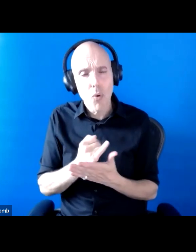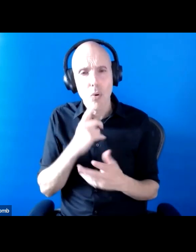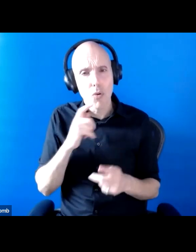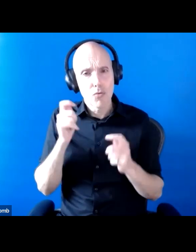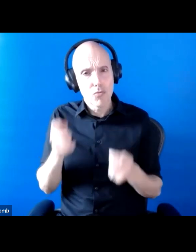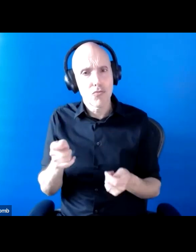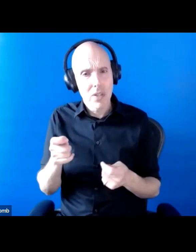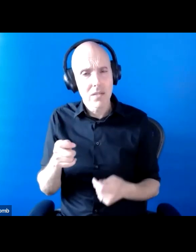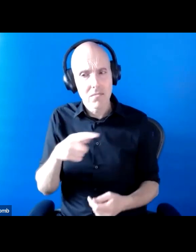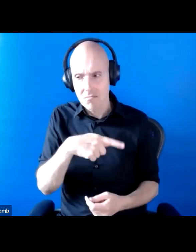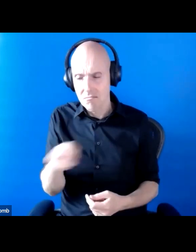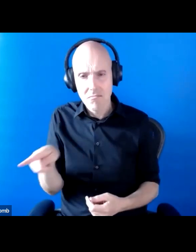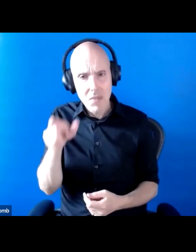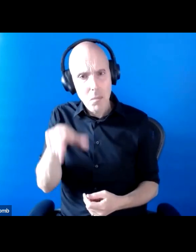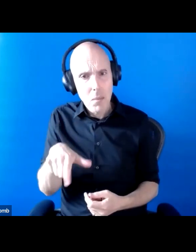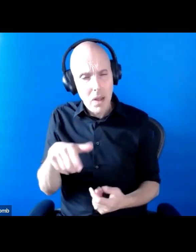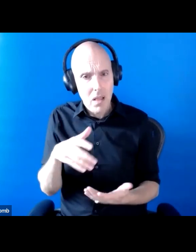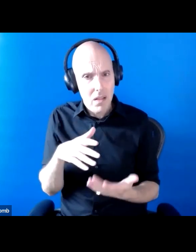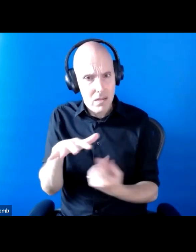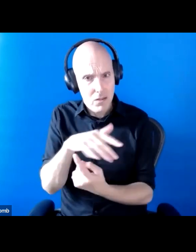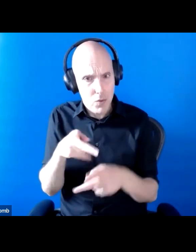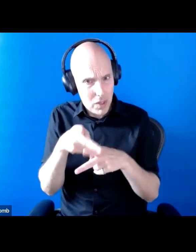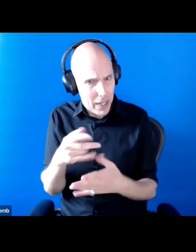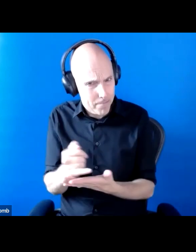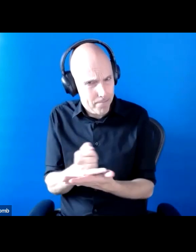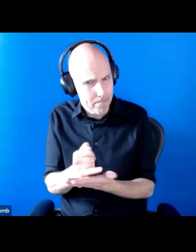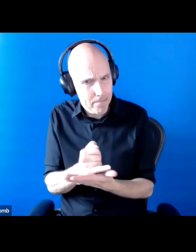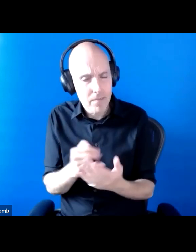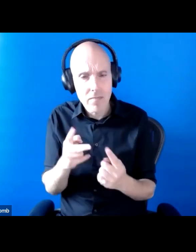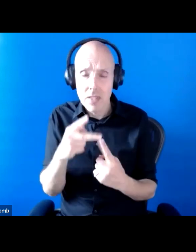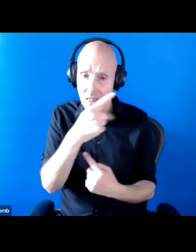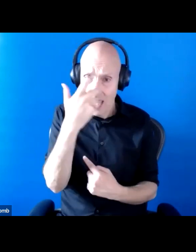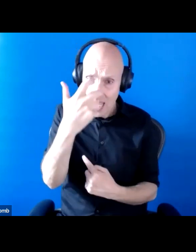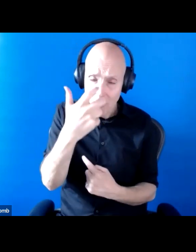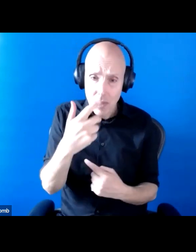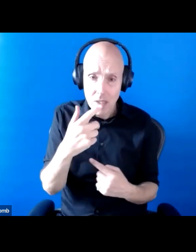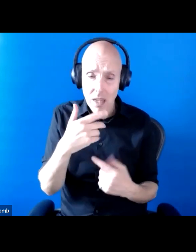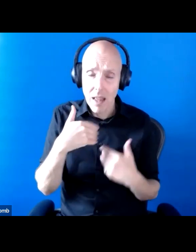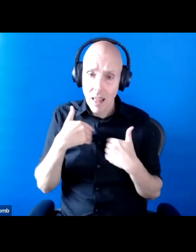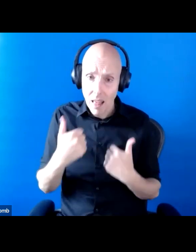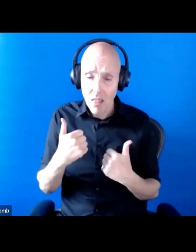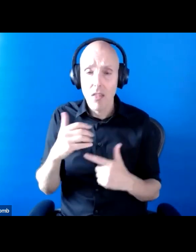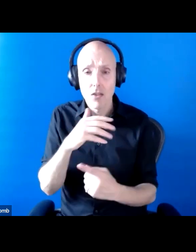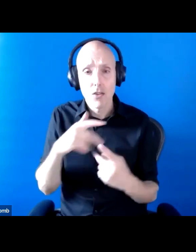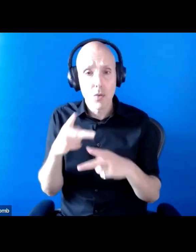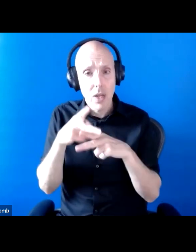care and the government to really in terms of health and social care coined the term vulnerable